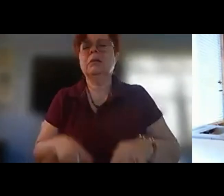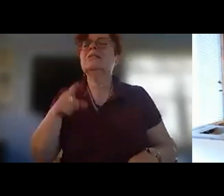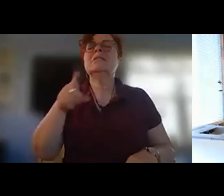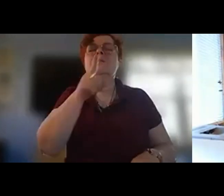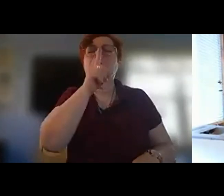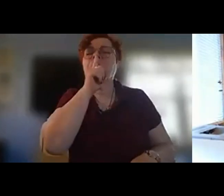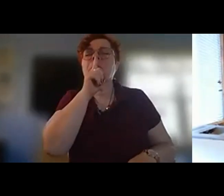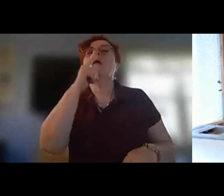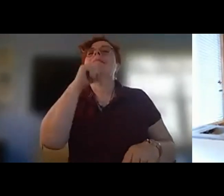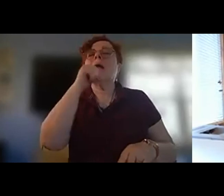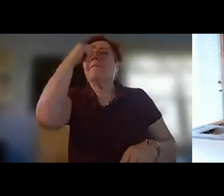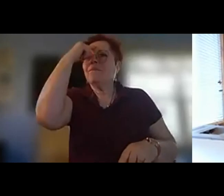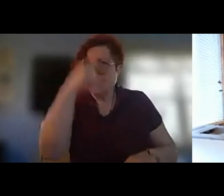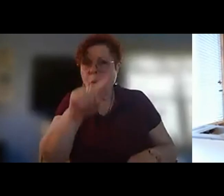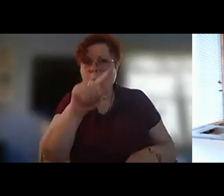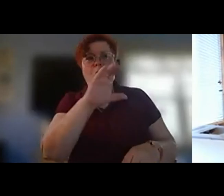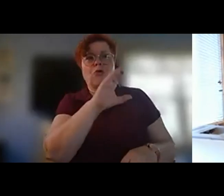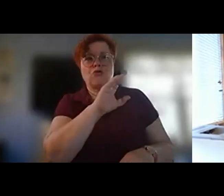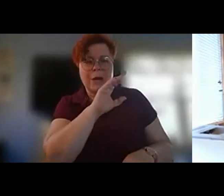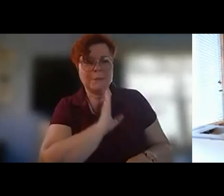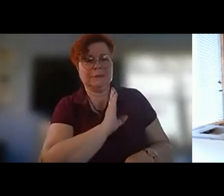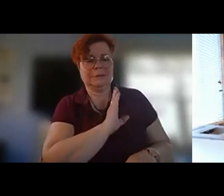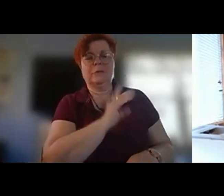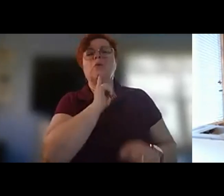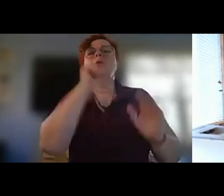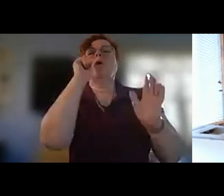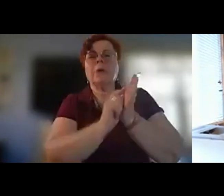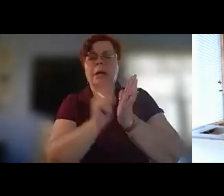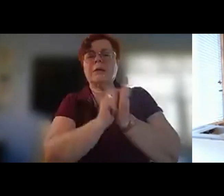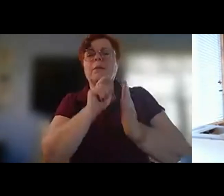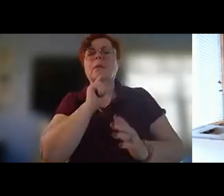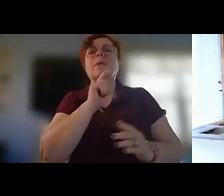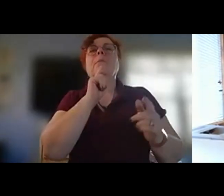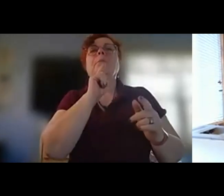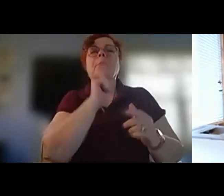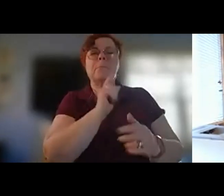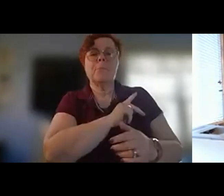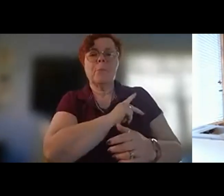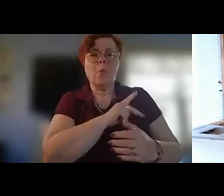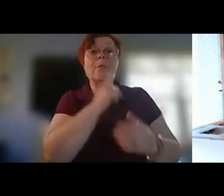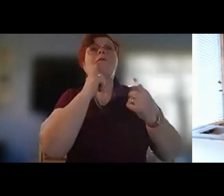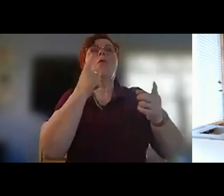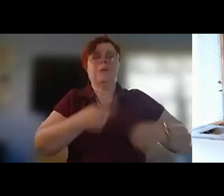for craig benson you are writing a poem on the occasion of and went all right okay so